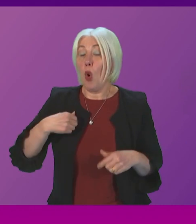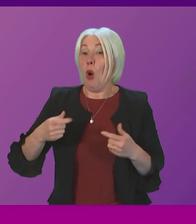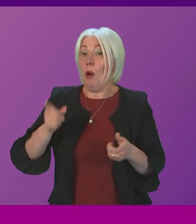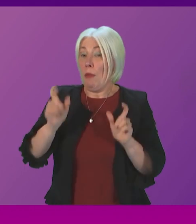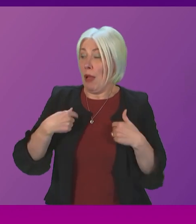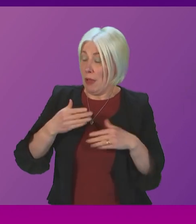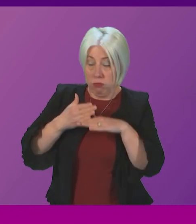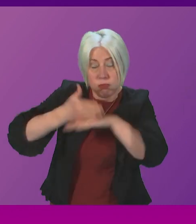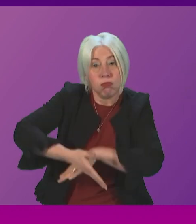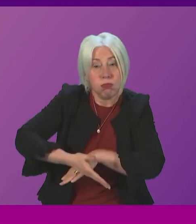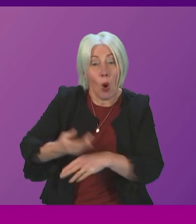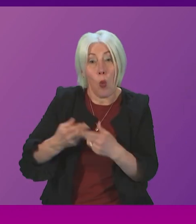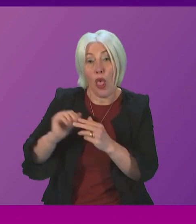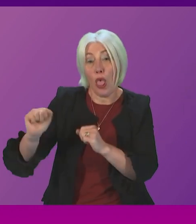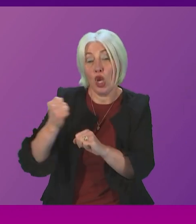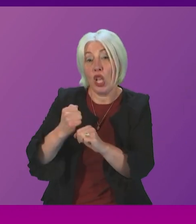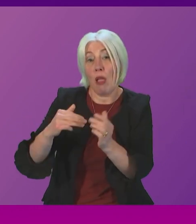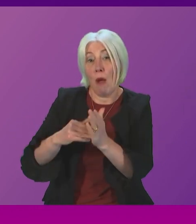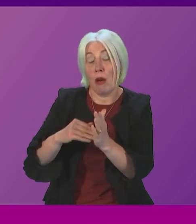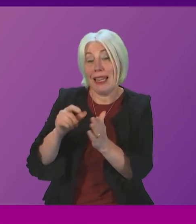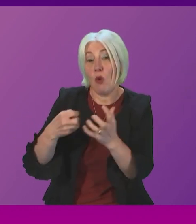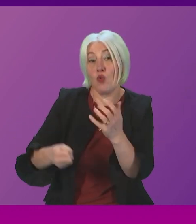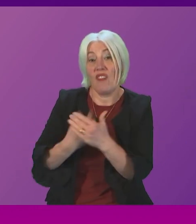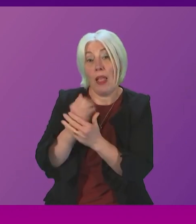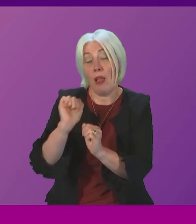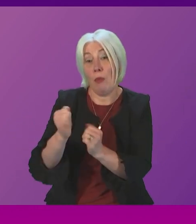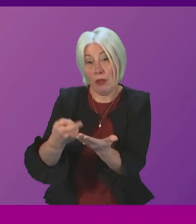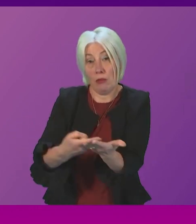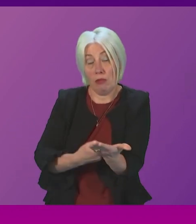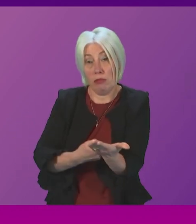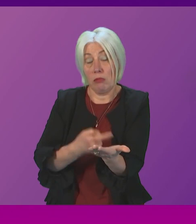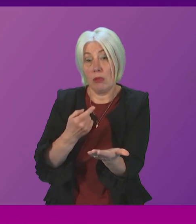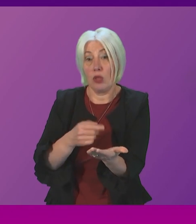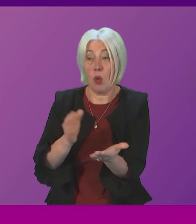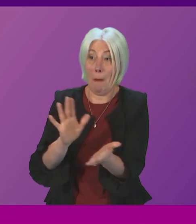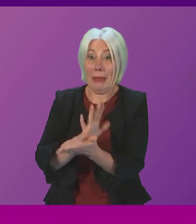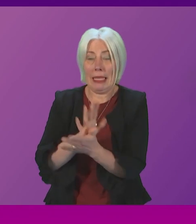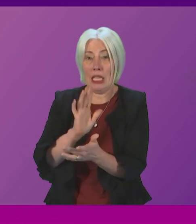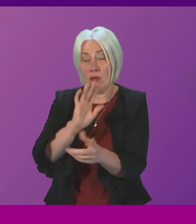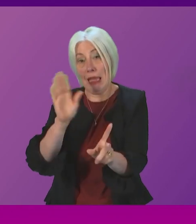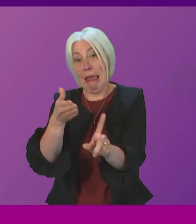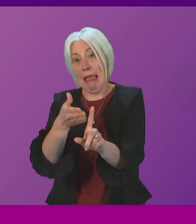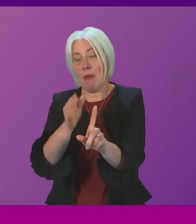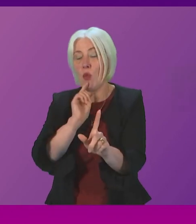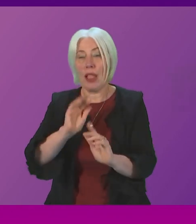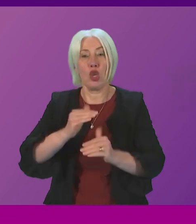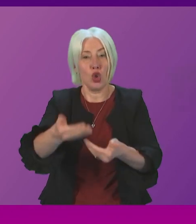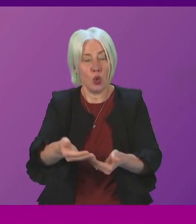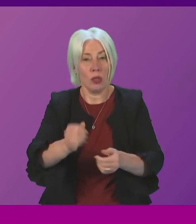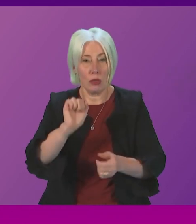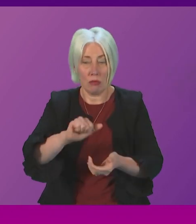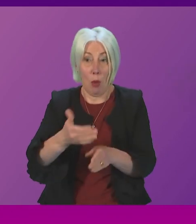with Jilly Martin in relation to the development of the legislation I pleased to hear from her ambition around the introduction of that